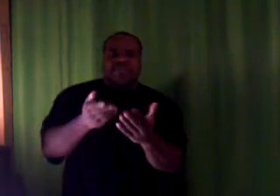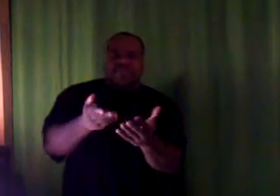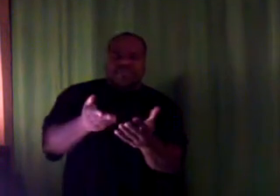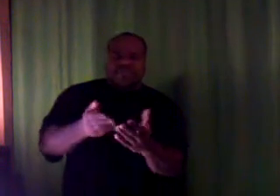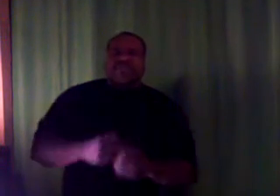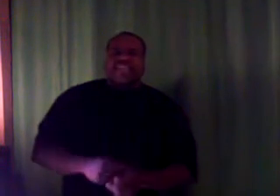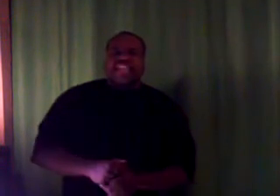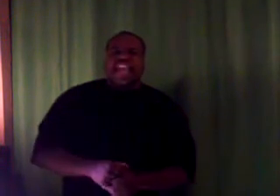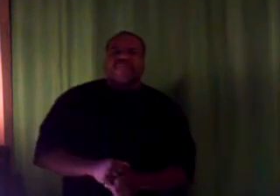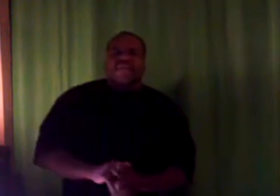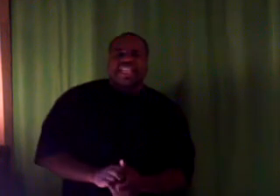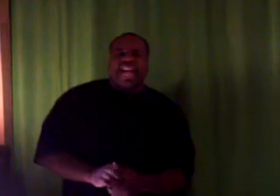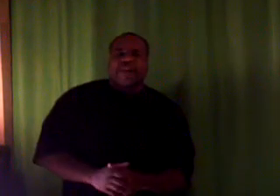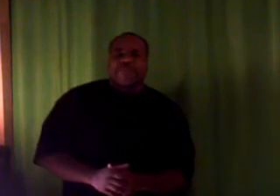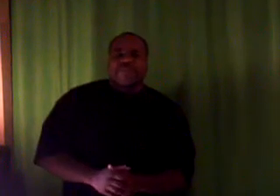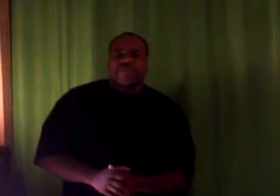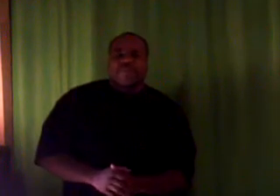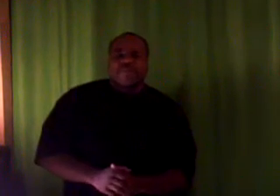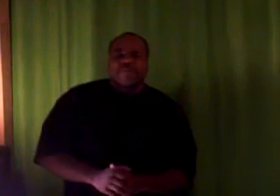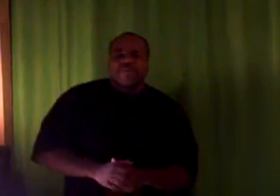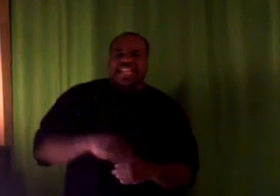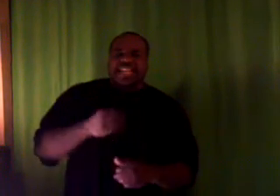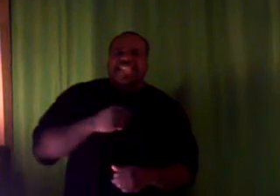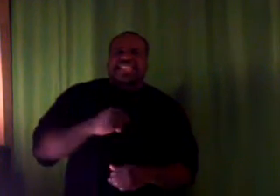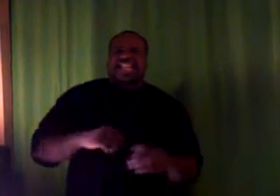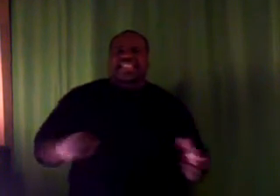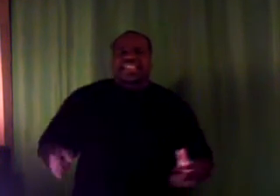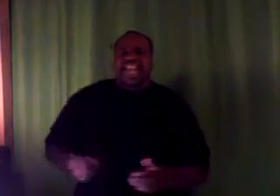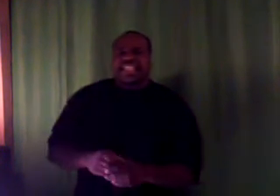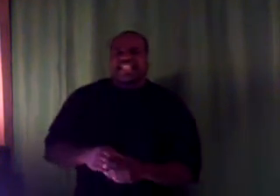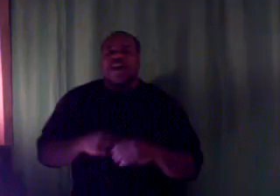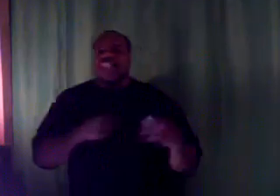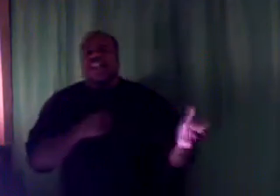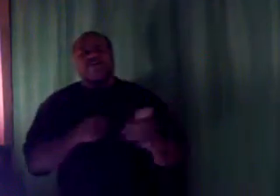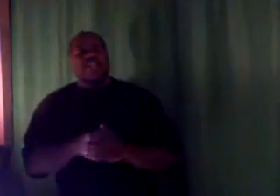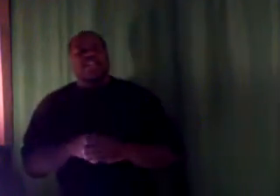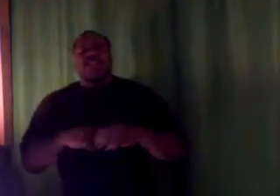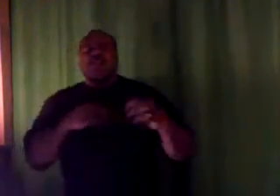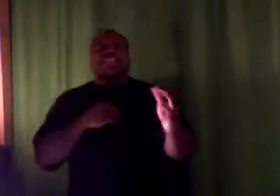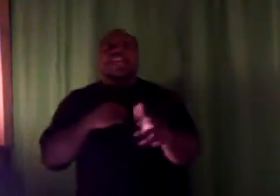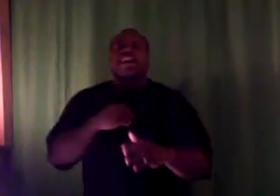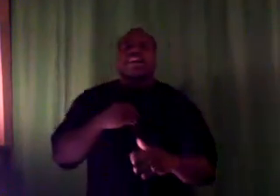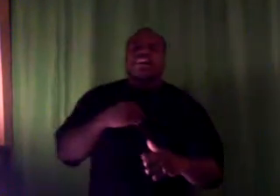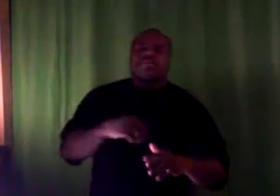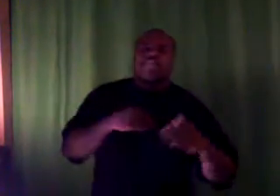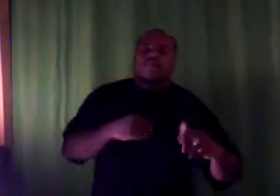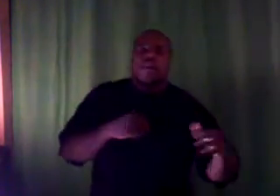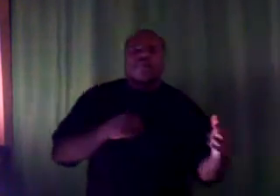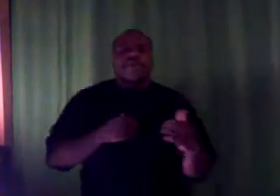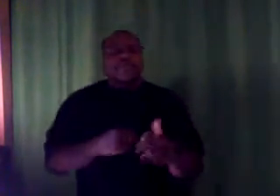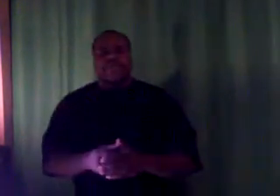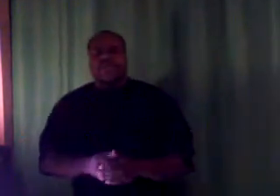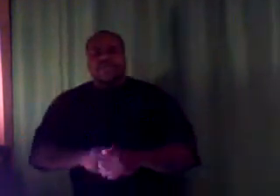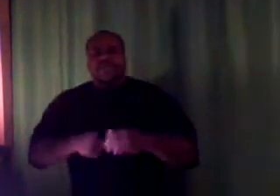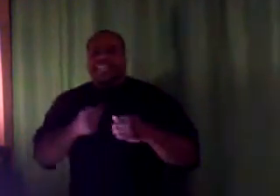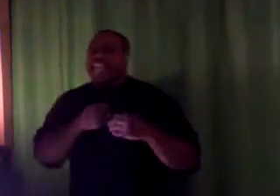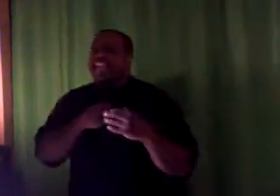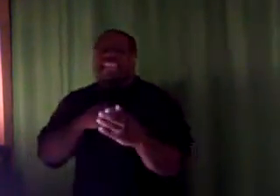take out one of y'all people? He said it just like this. Why should I risk one of my people when niggas